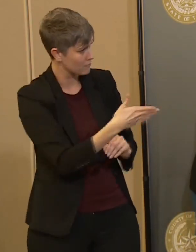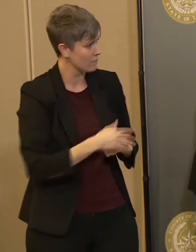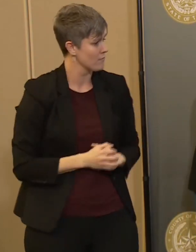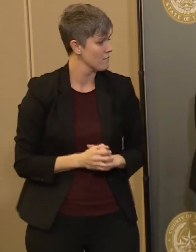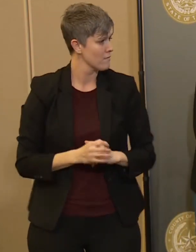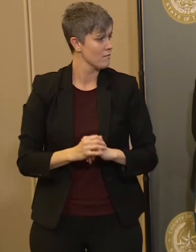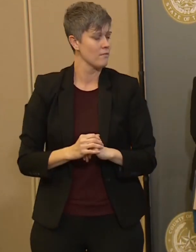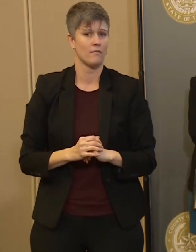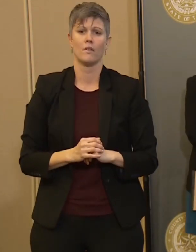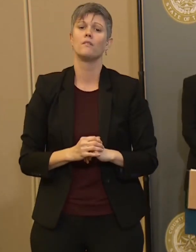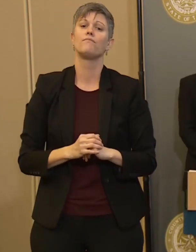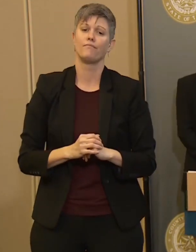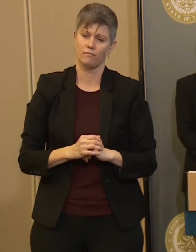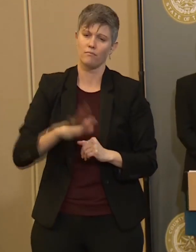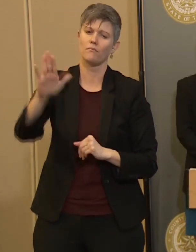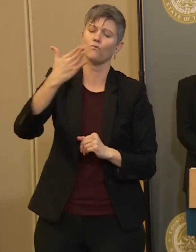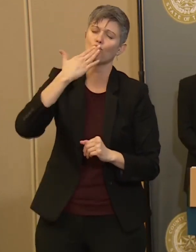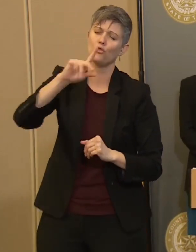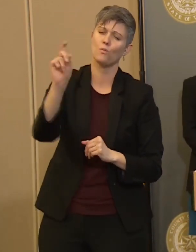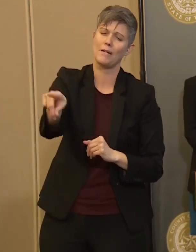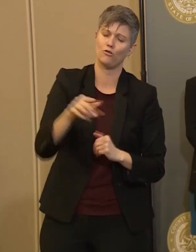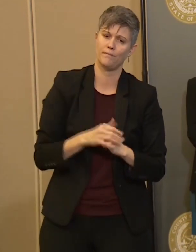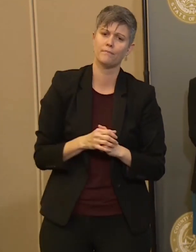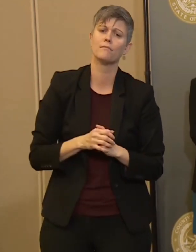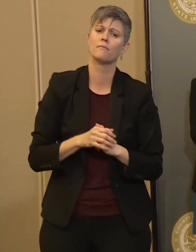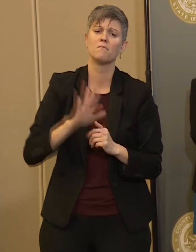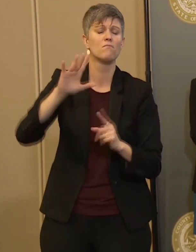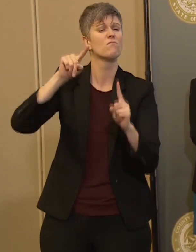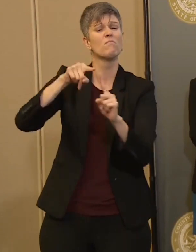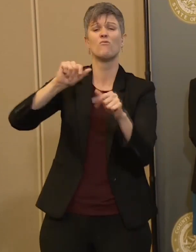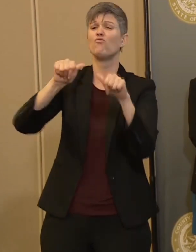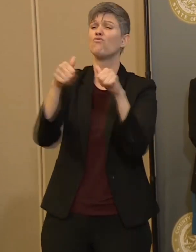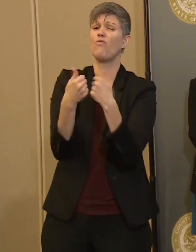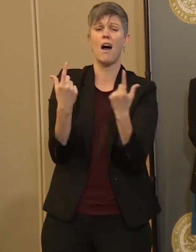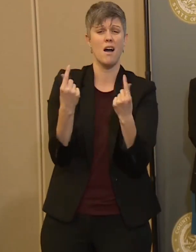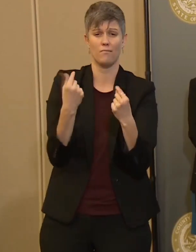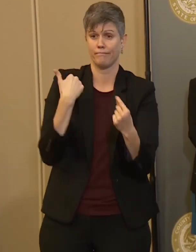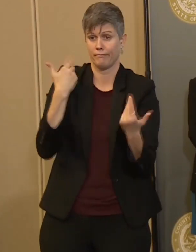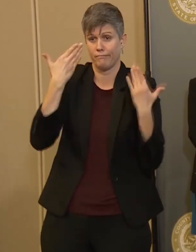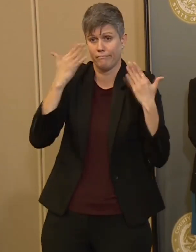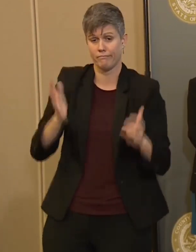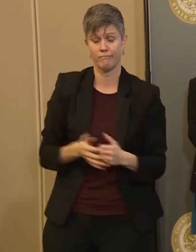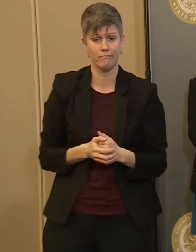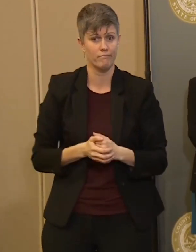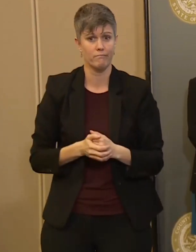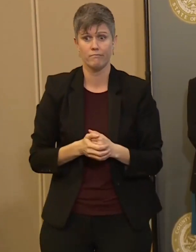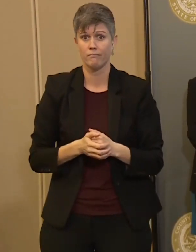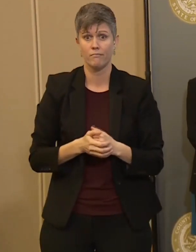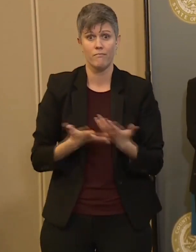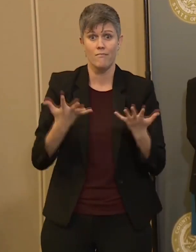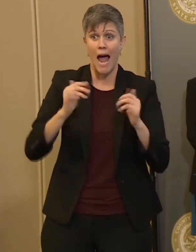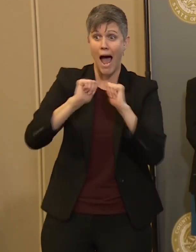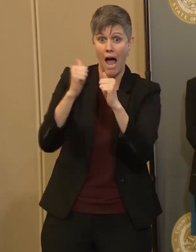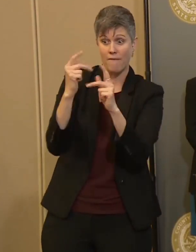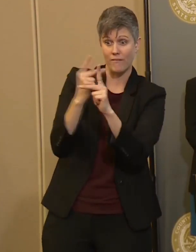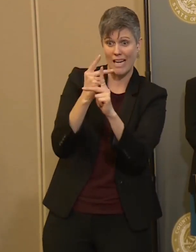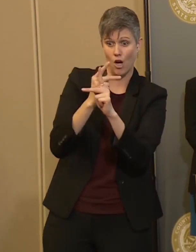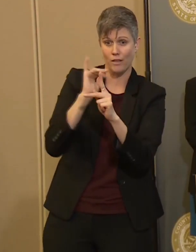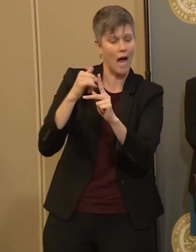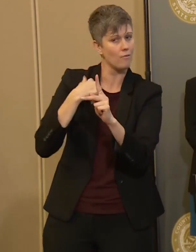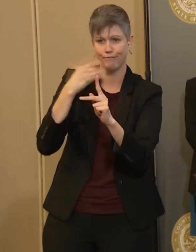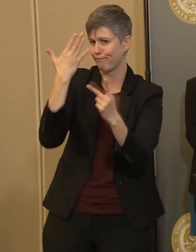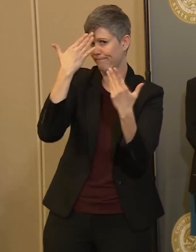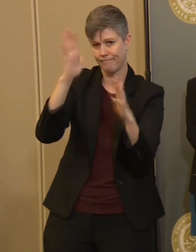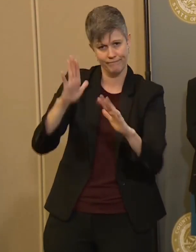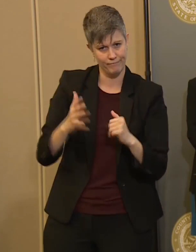So that's an excellent question. And the challenge is we don't know which factor to apply to that. We'll generally apply a